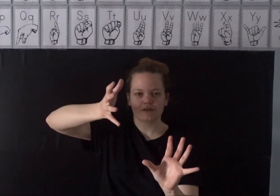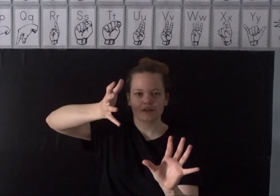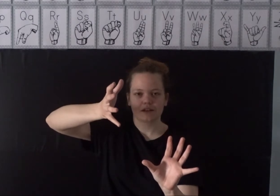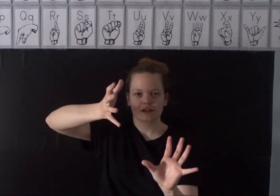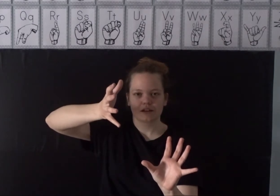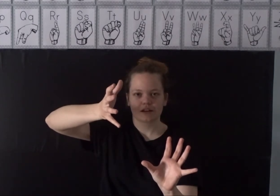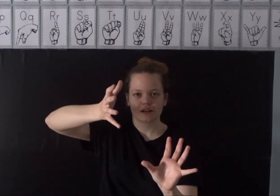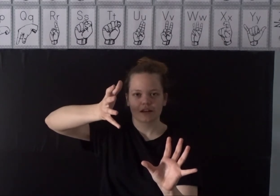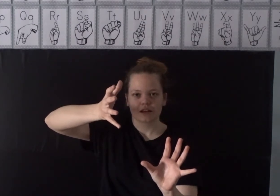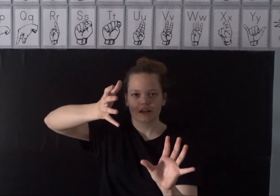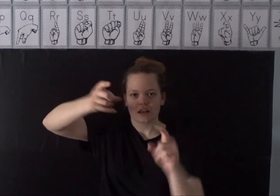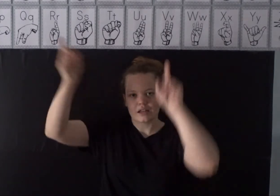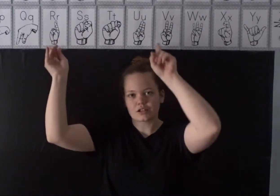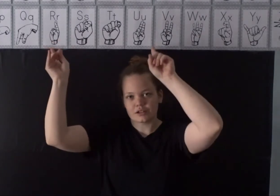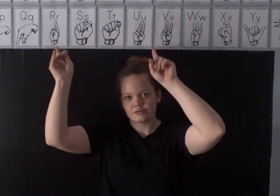and it is gone.